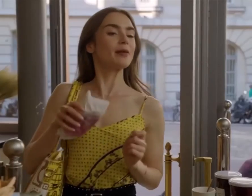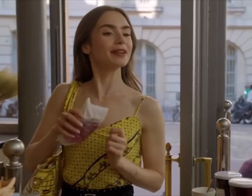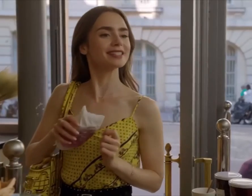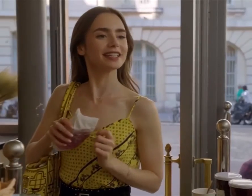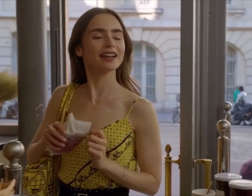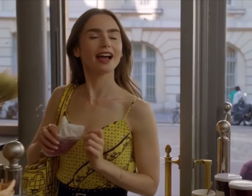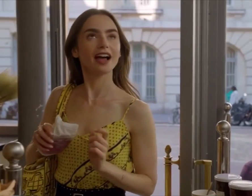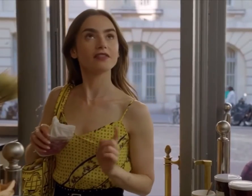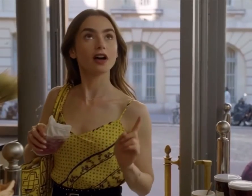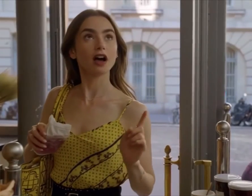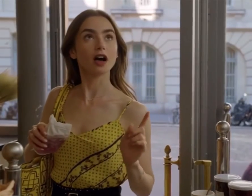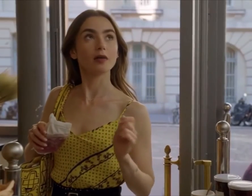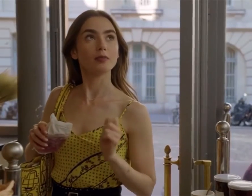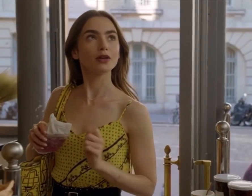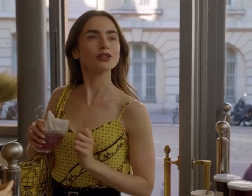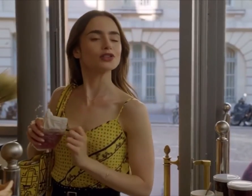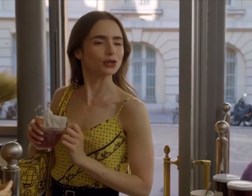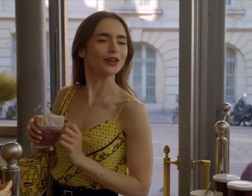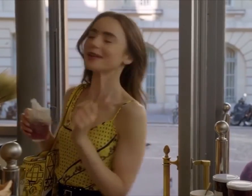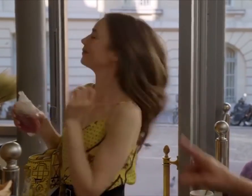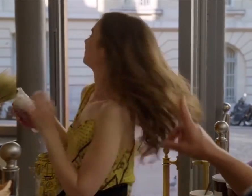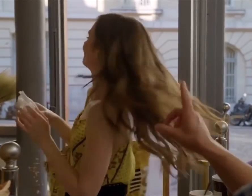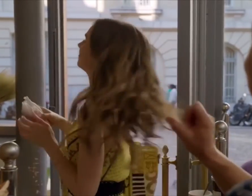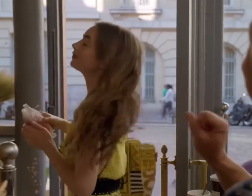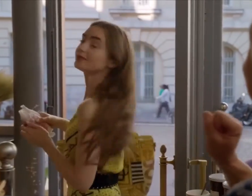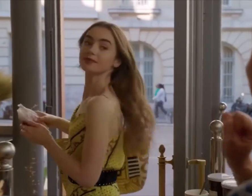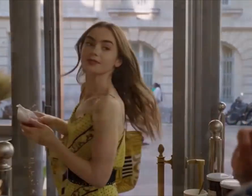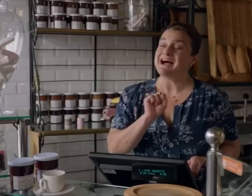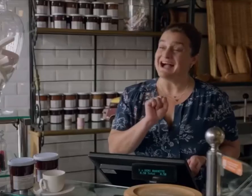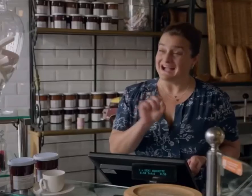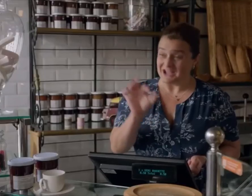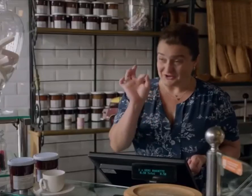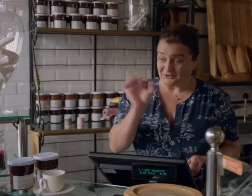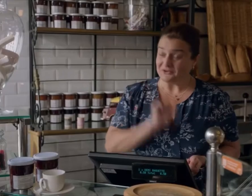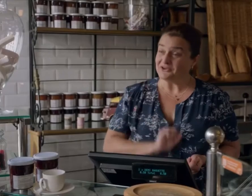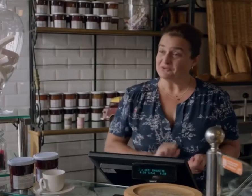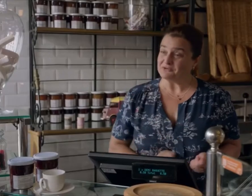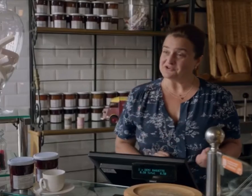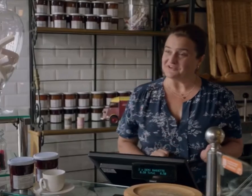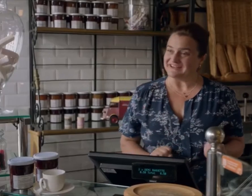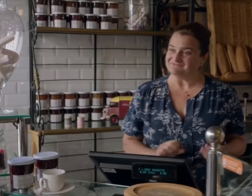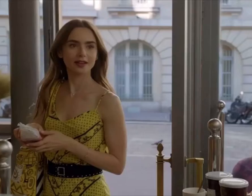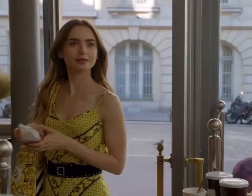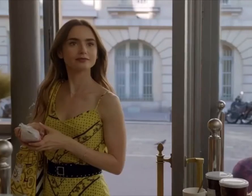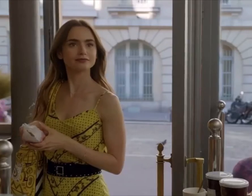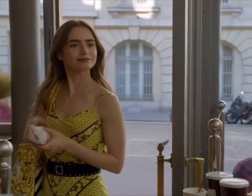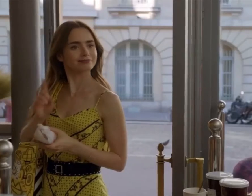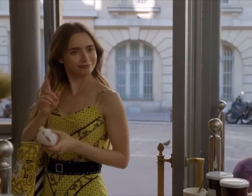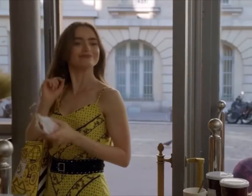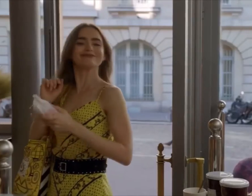merci un bon journée un pas un une bonne journée